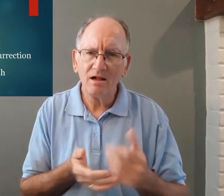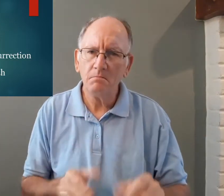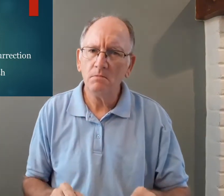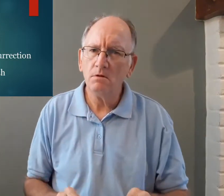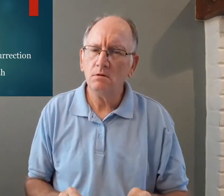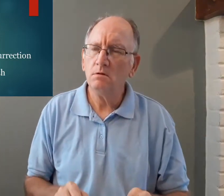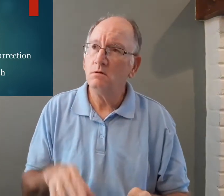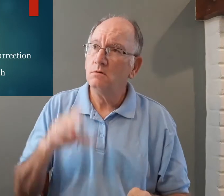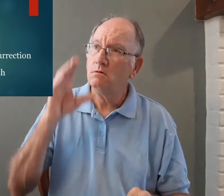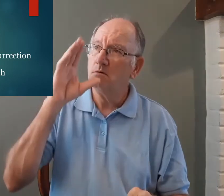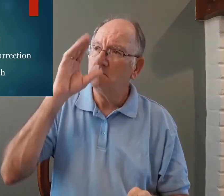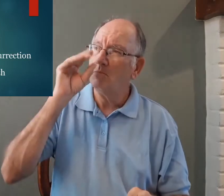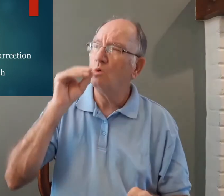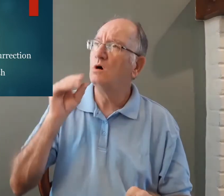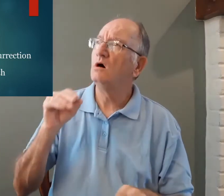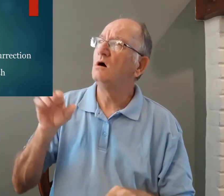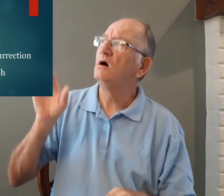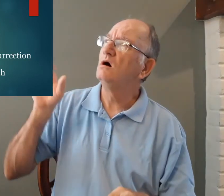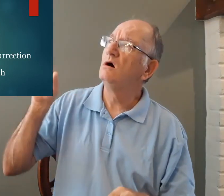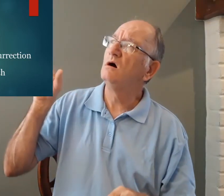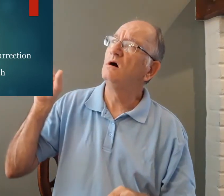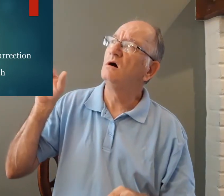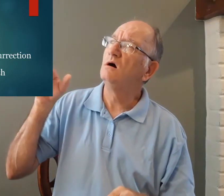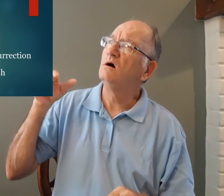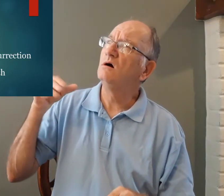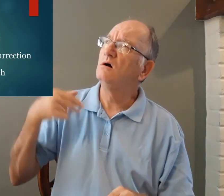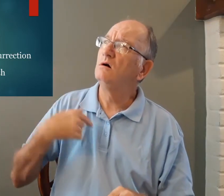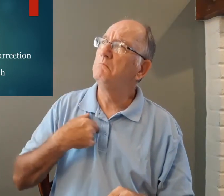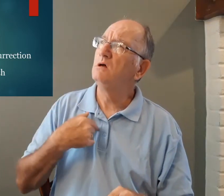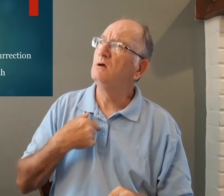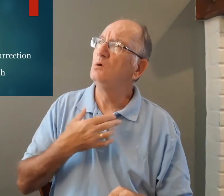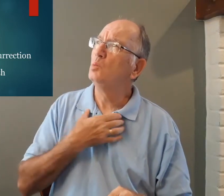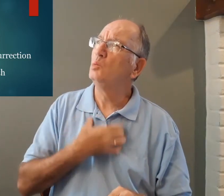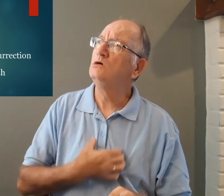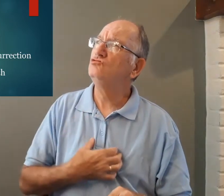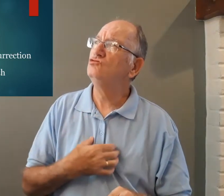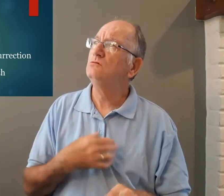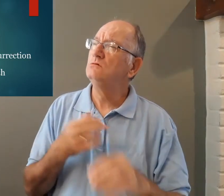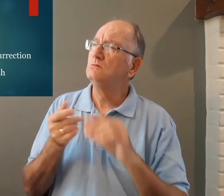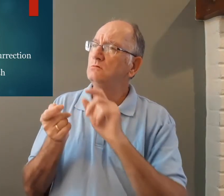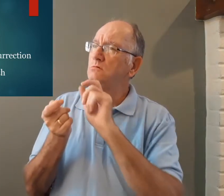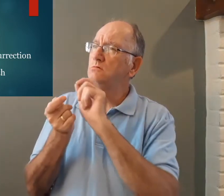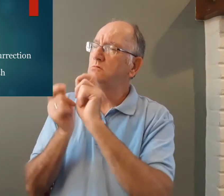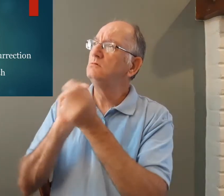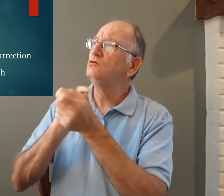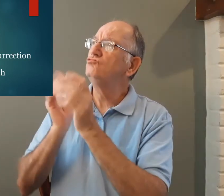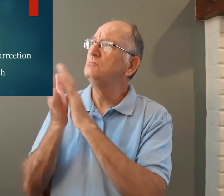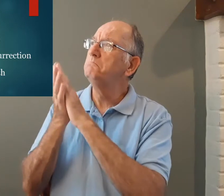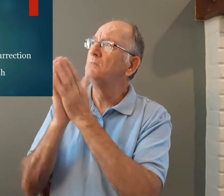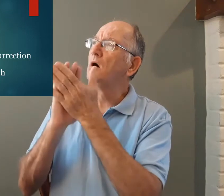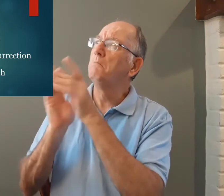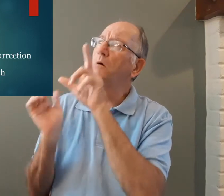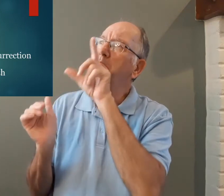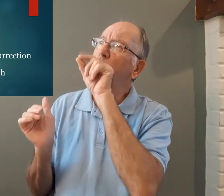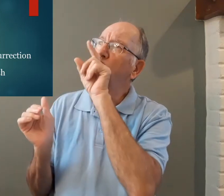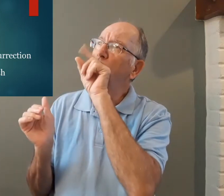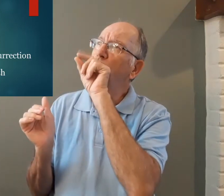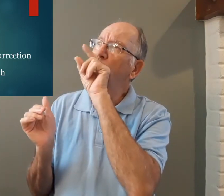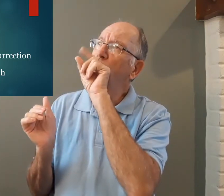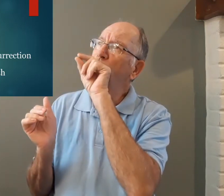but I can't help him and the boy says I wish that I could